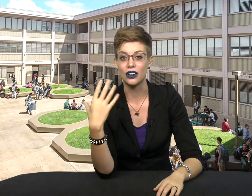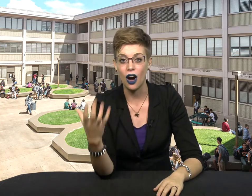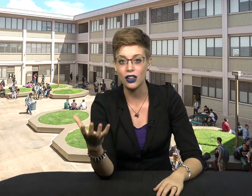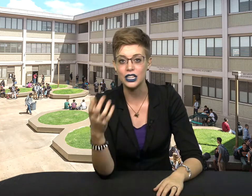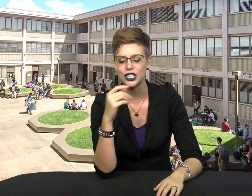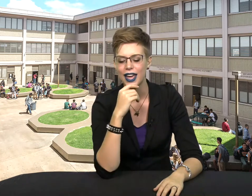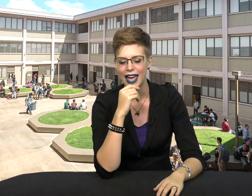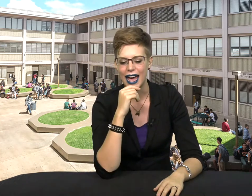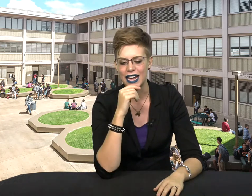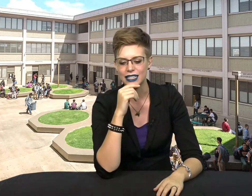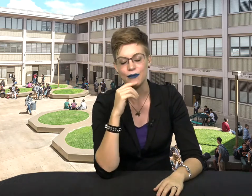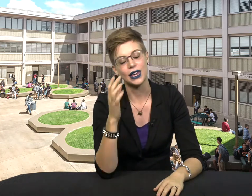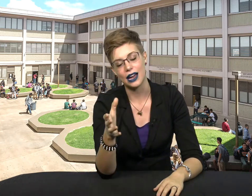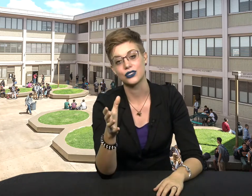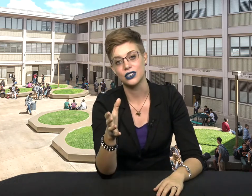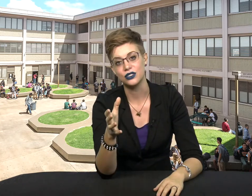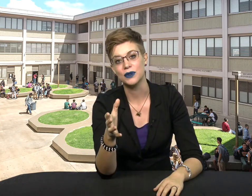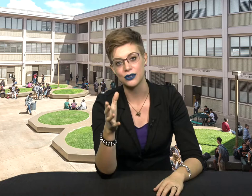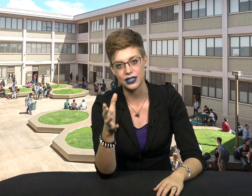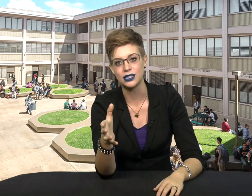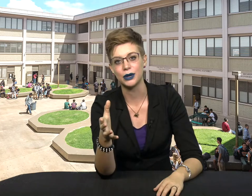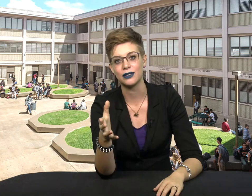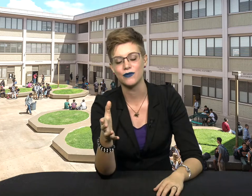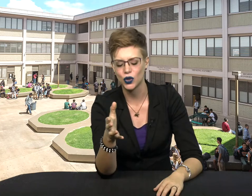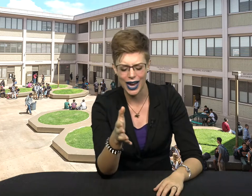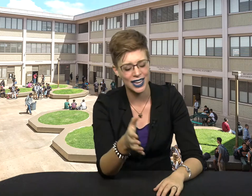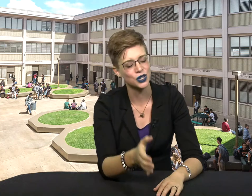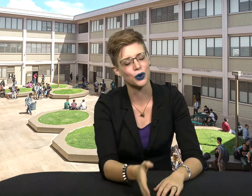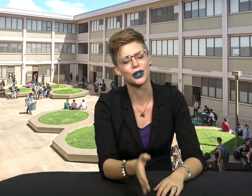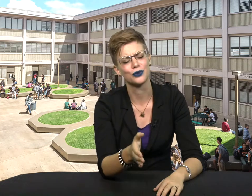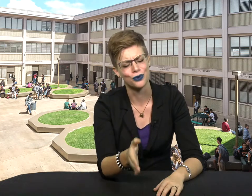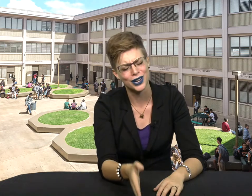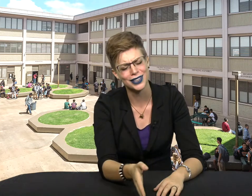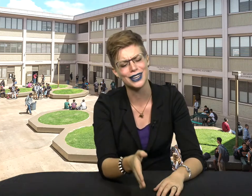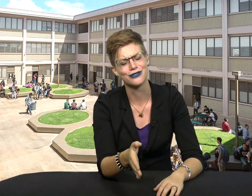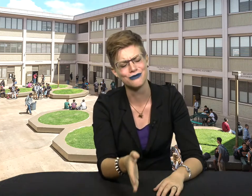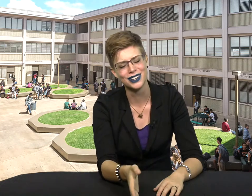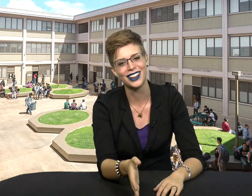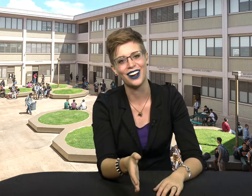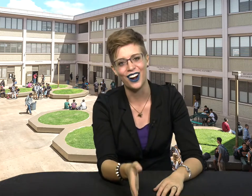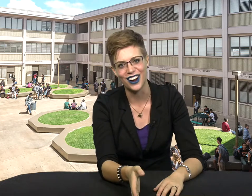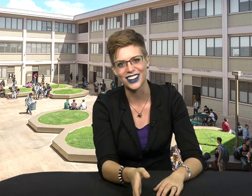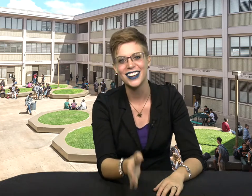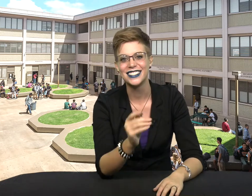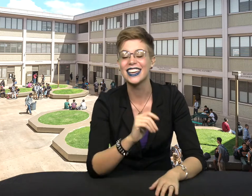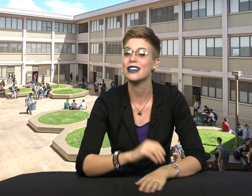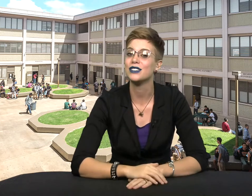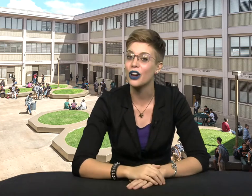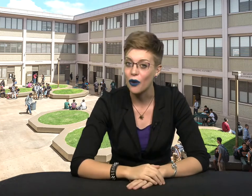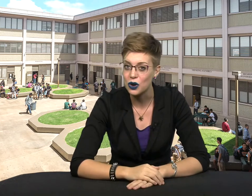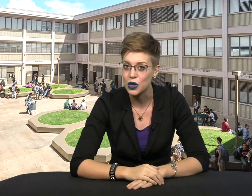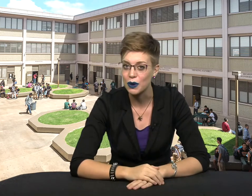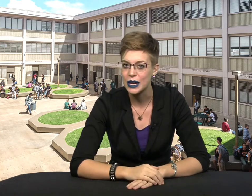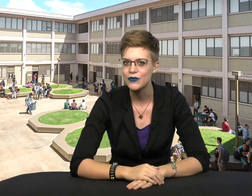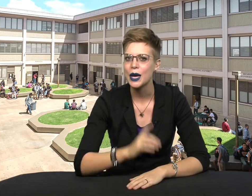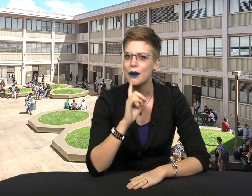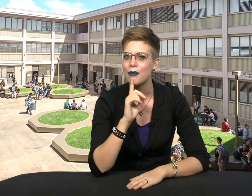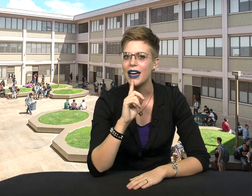college, and he actually assumed I was a lesbian. So I had to work really, really hard to get him to go out with me. But